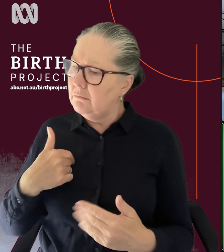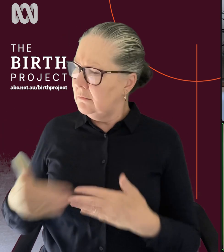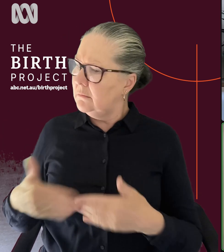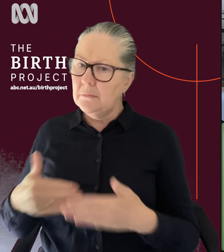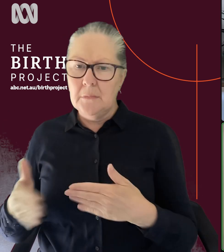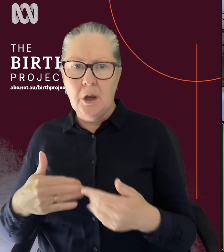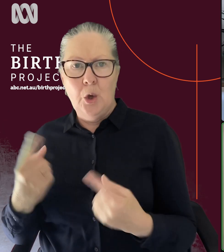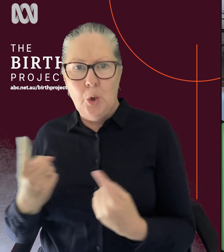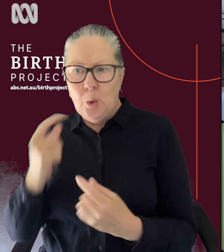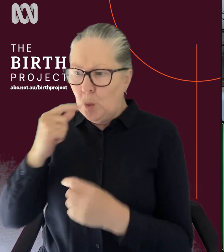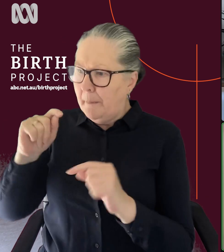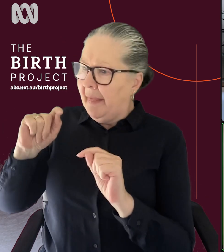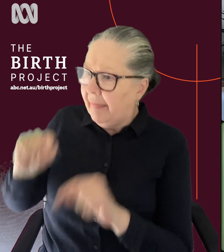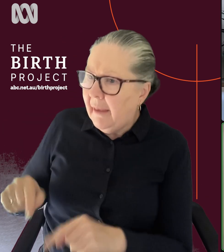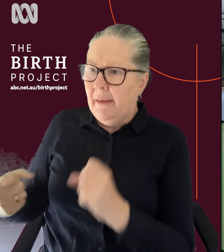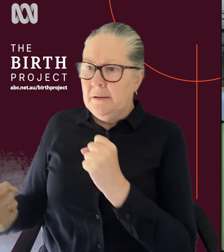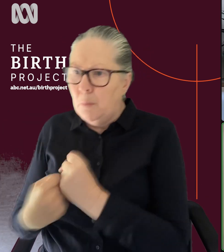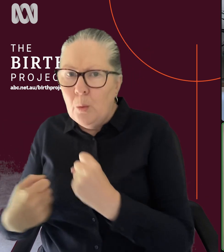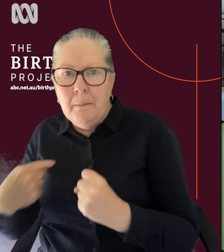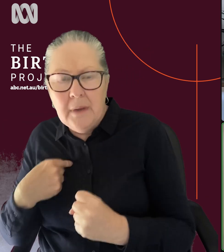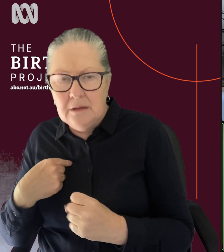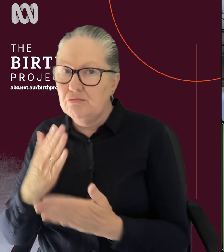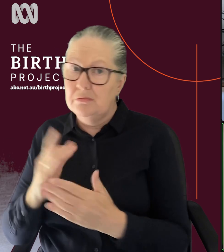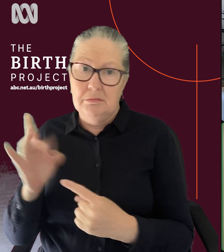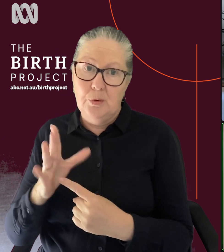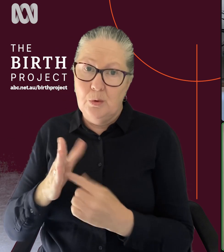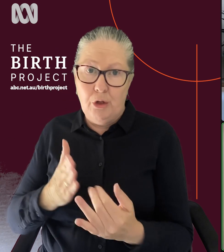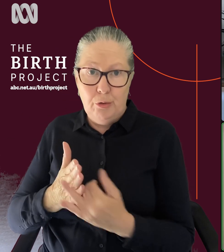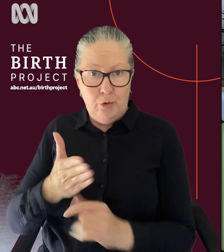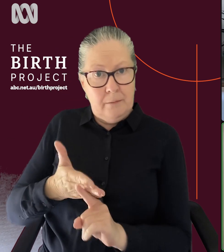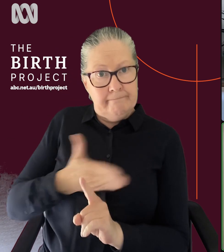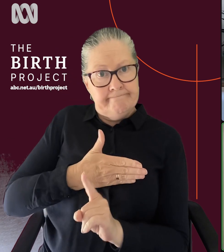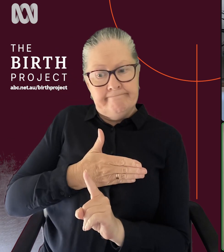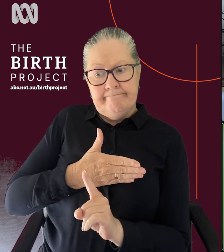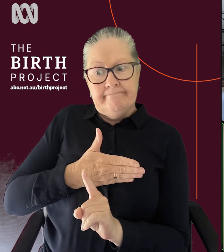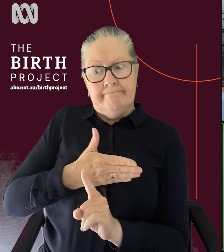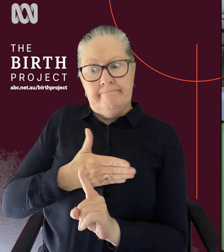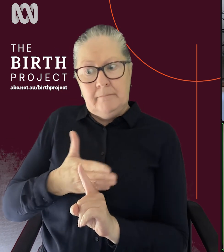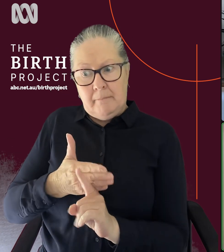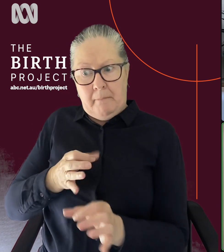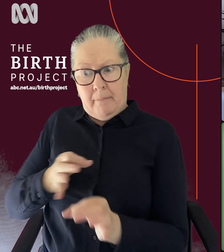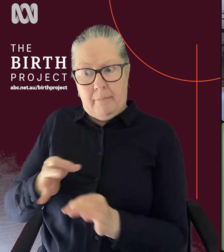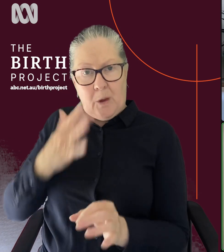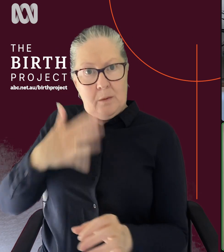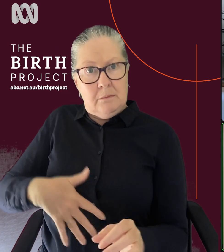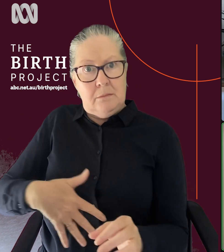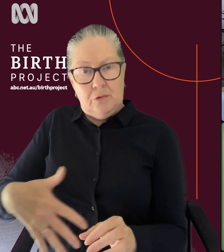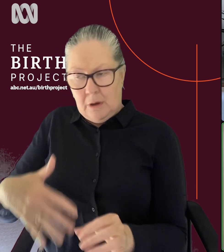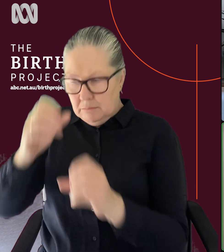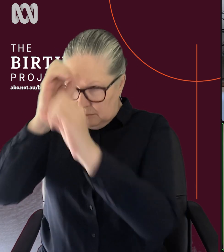birthing and who's going to support you is so important in the pregnancy planning and sort of visualising your birth. So I think there was